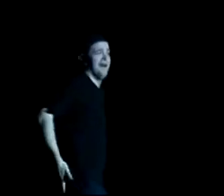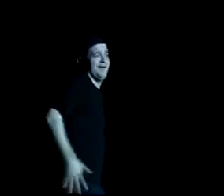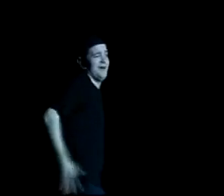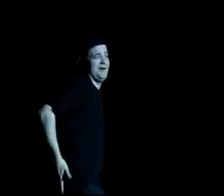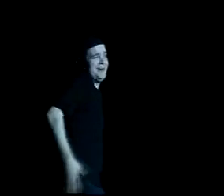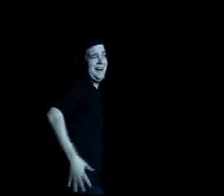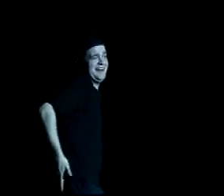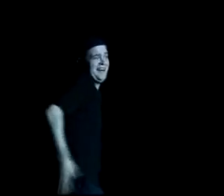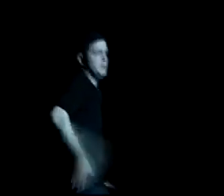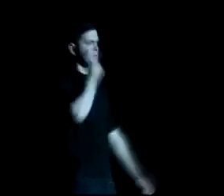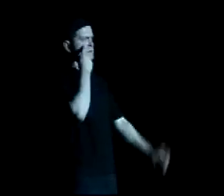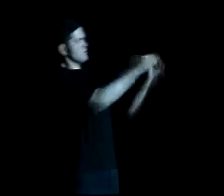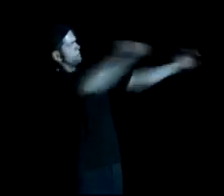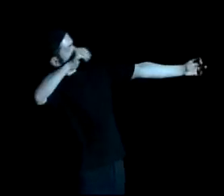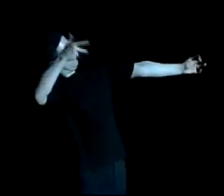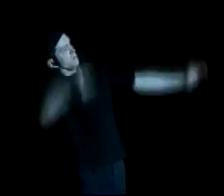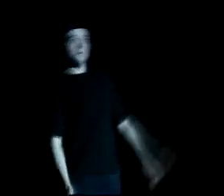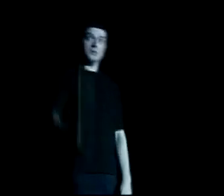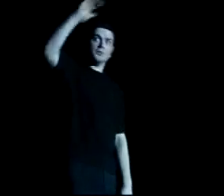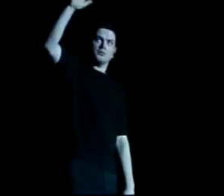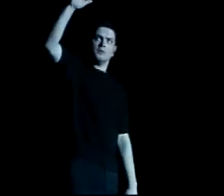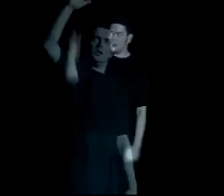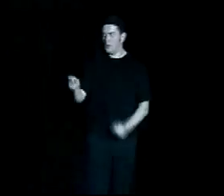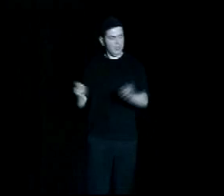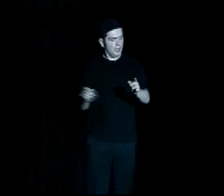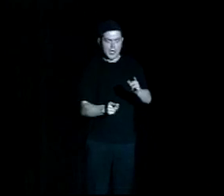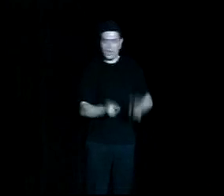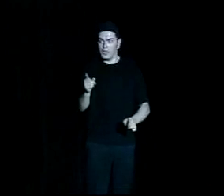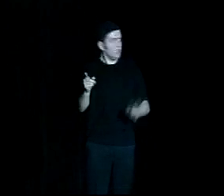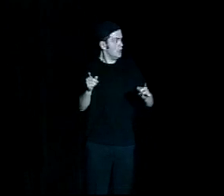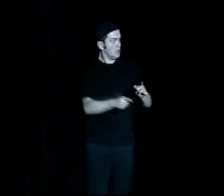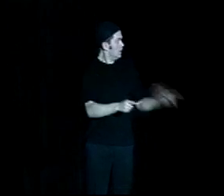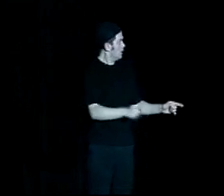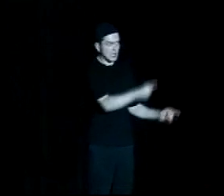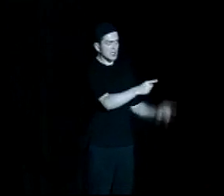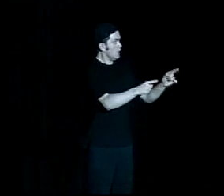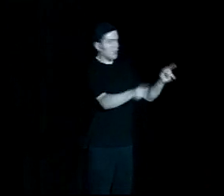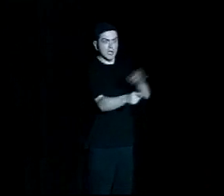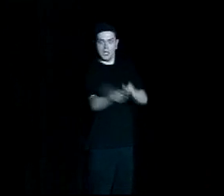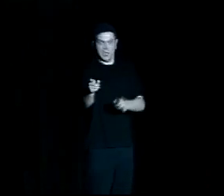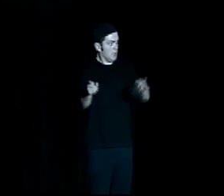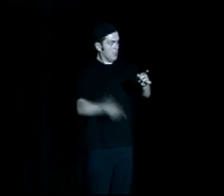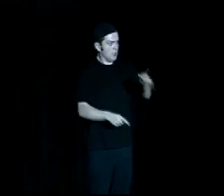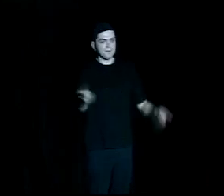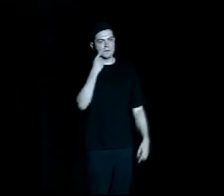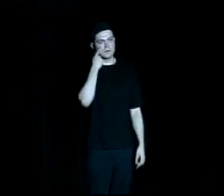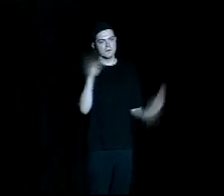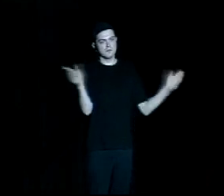have no luck I don't miss it all that much There's just so many things That I